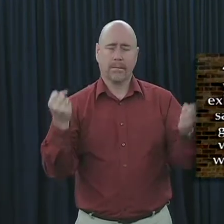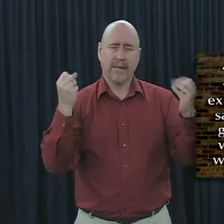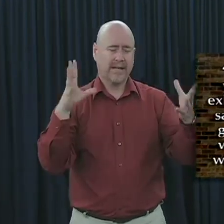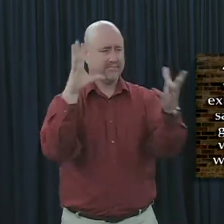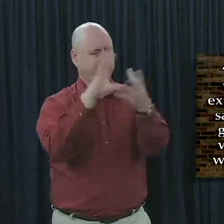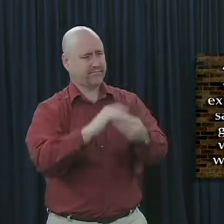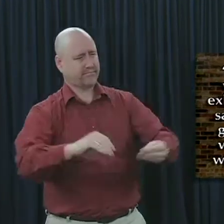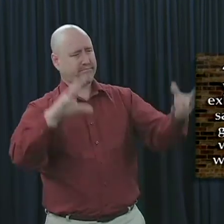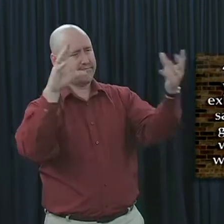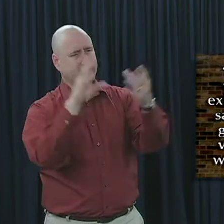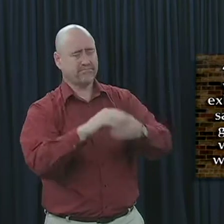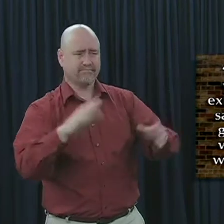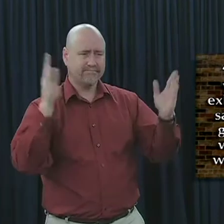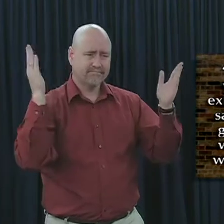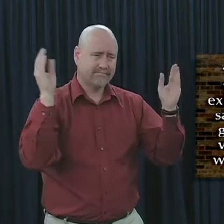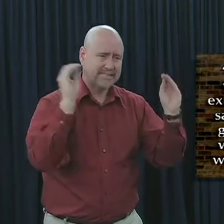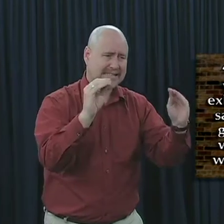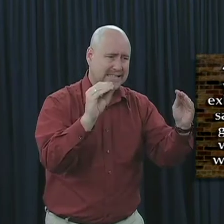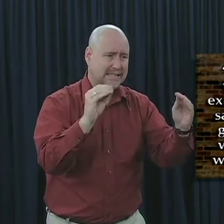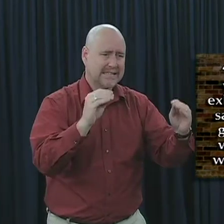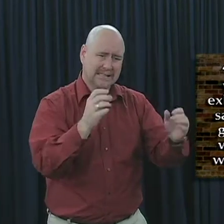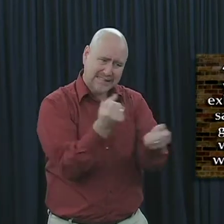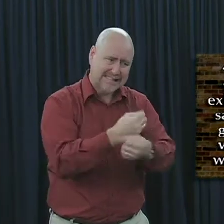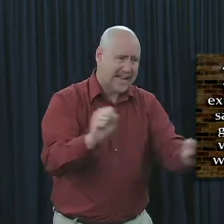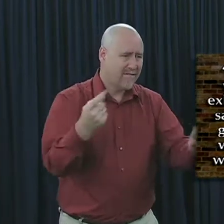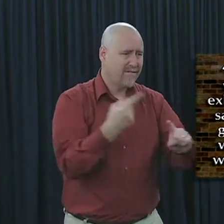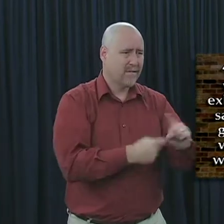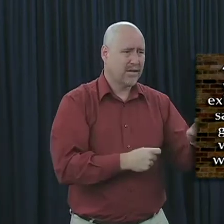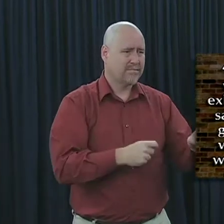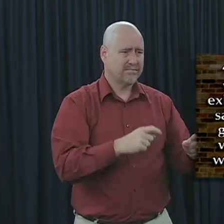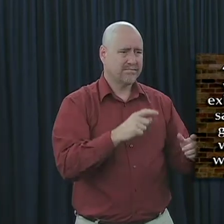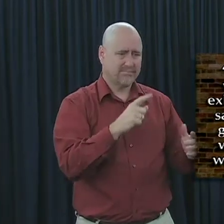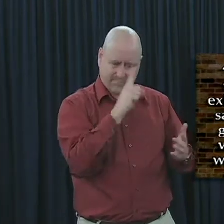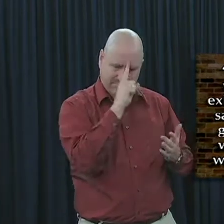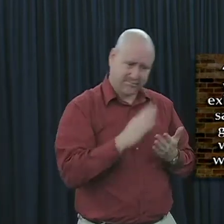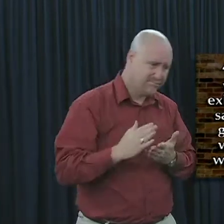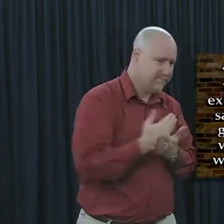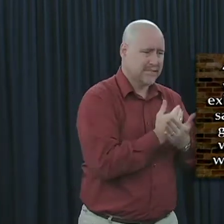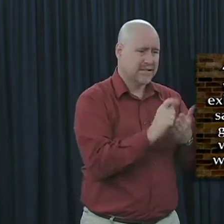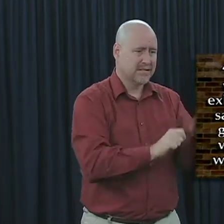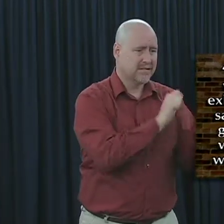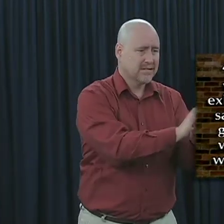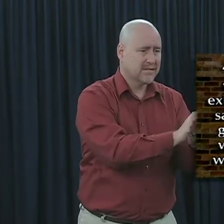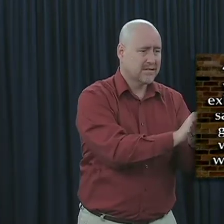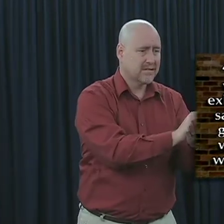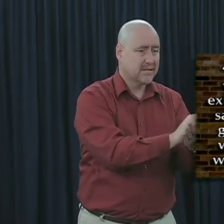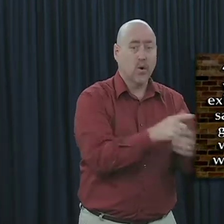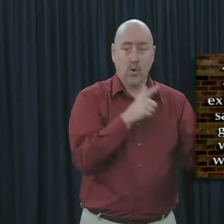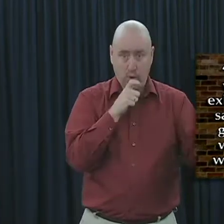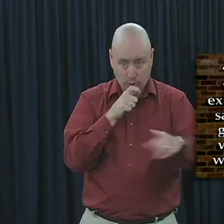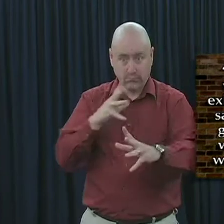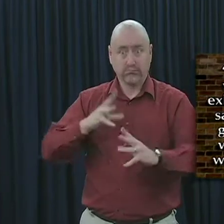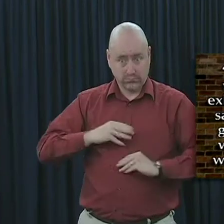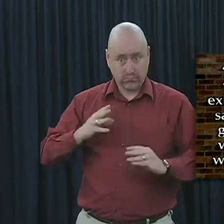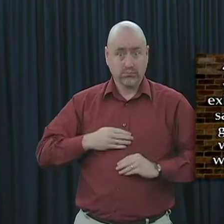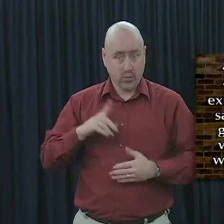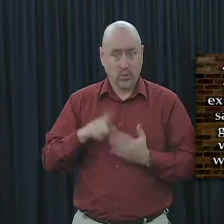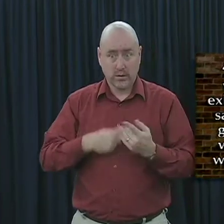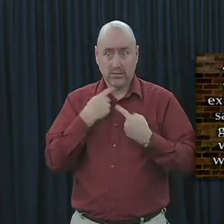exhorted them saying, Be saved from this perverse generation. Then those who gladly received his word were baptized,